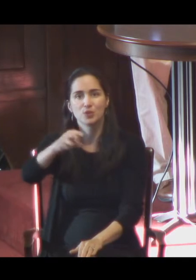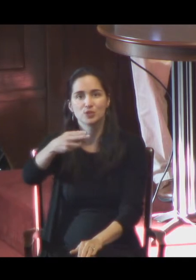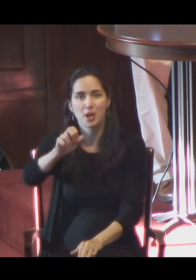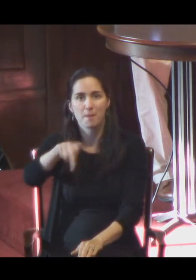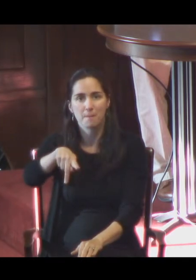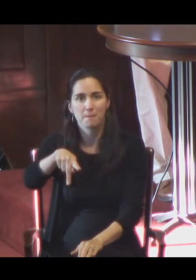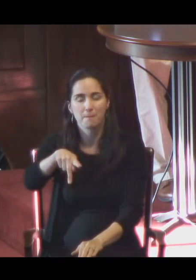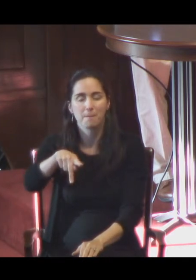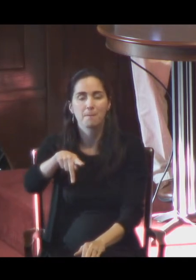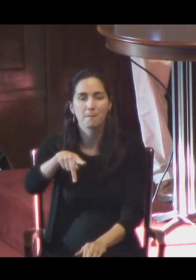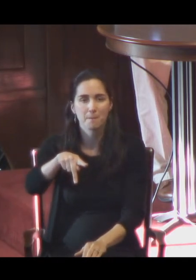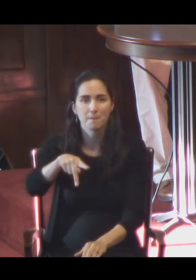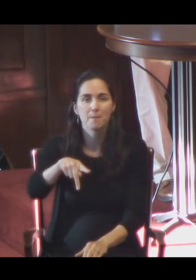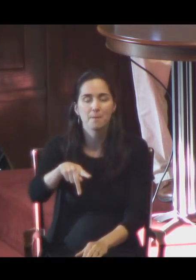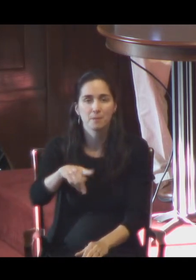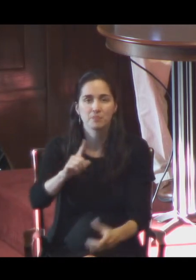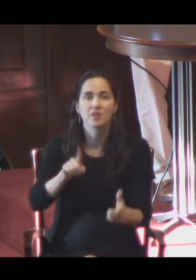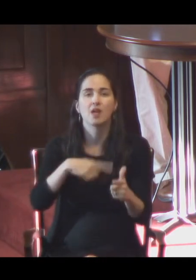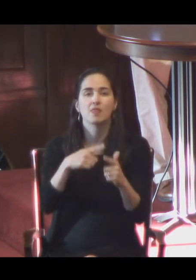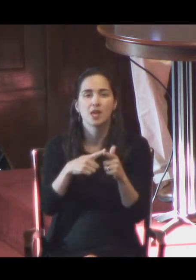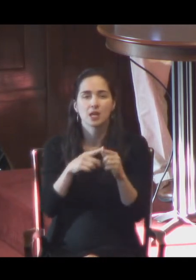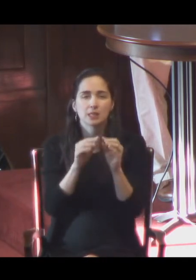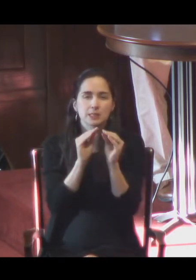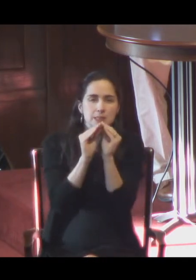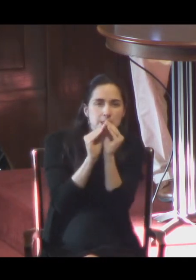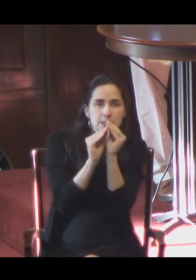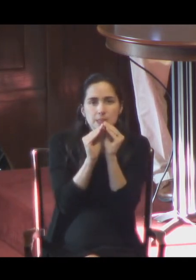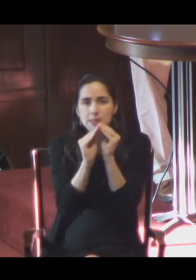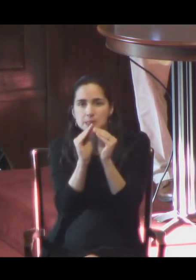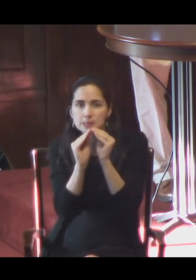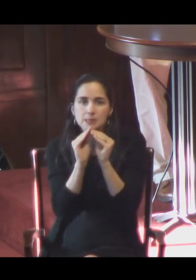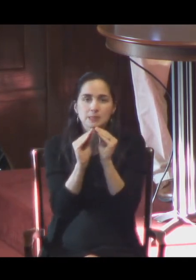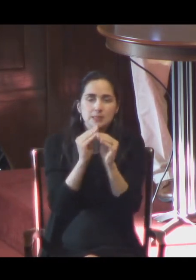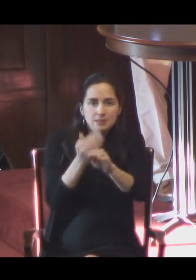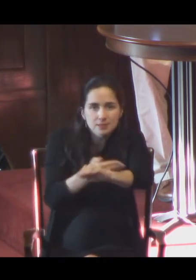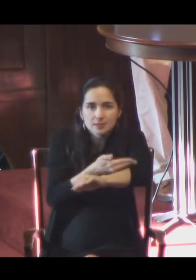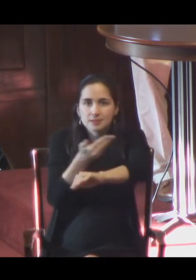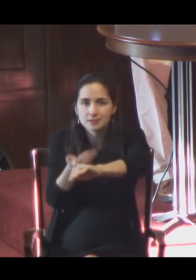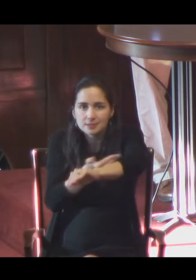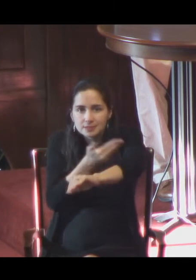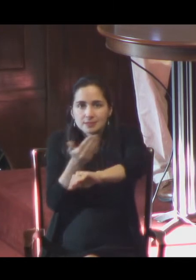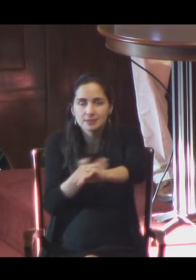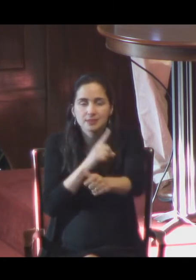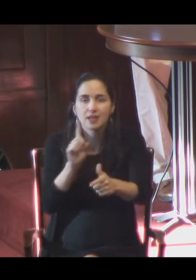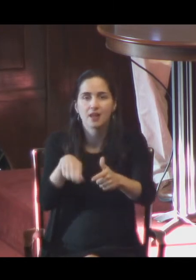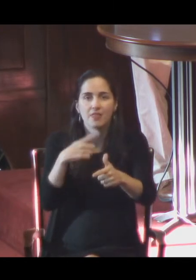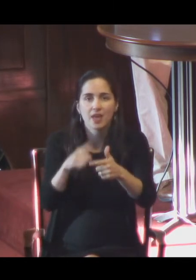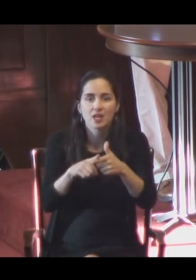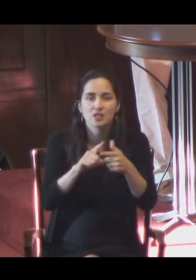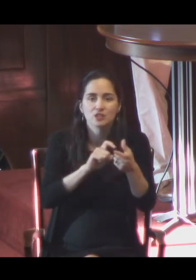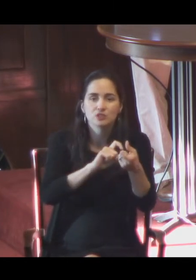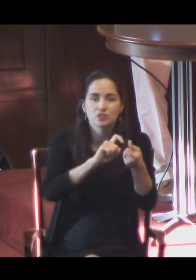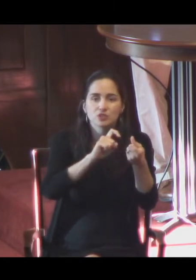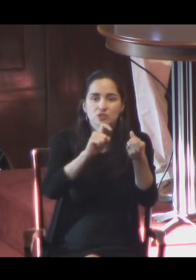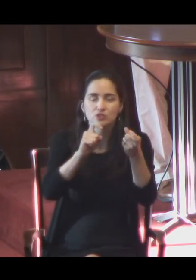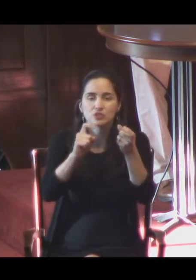Then I worked on it some more. This is completely invented. And then changed it and altered it to resemble one of my backgrounds,